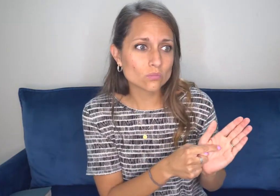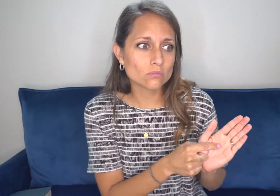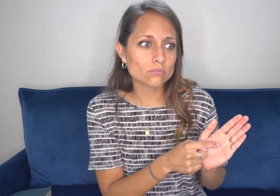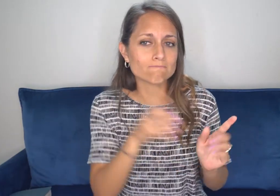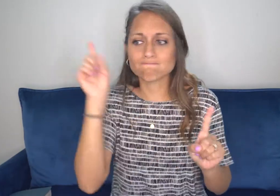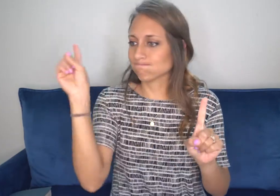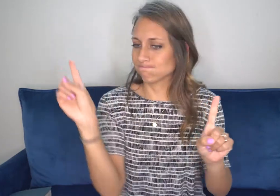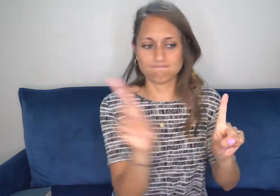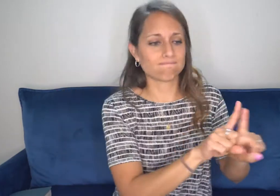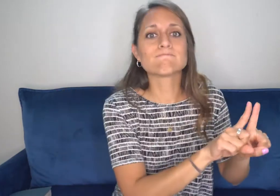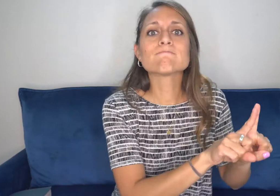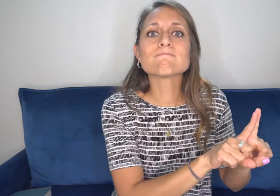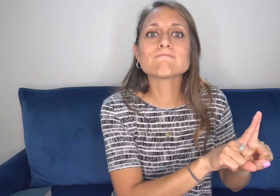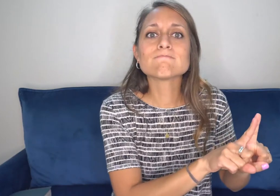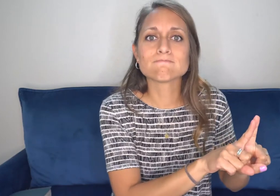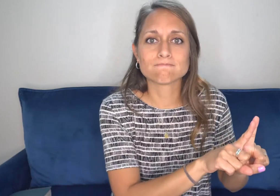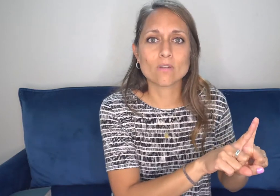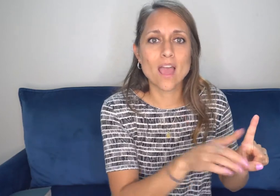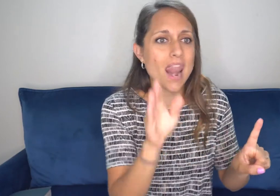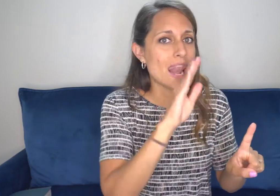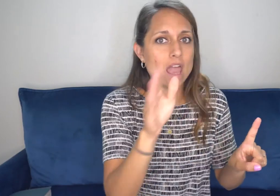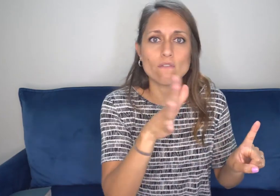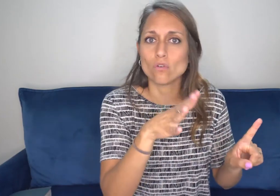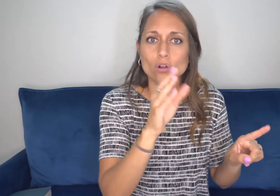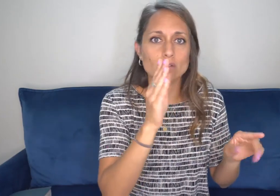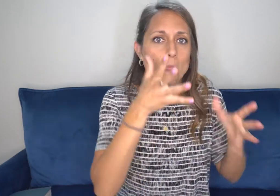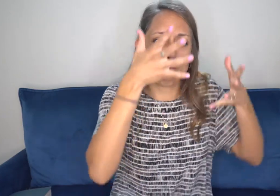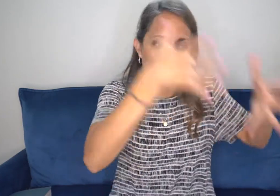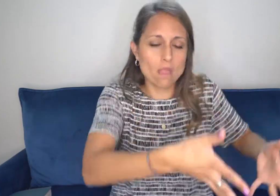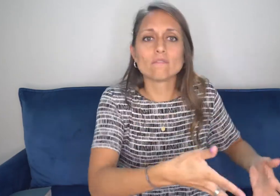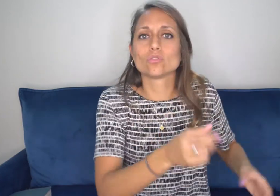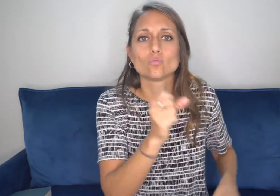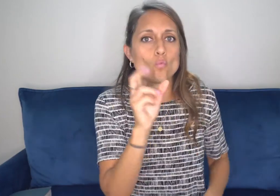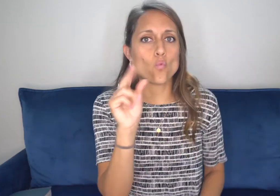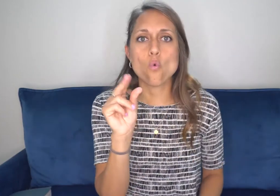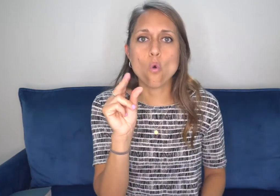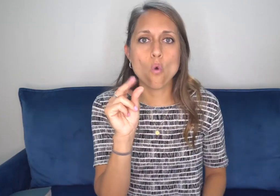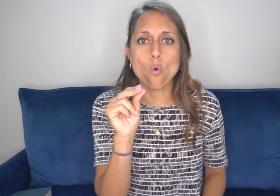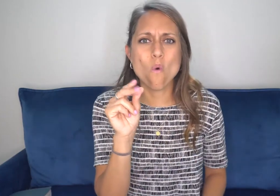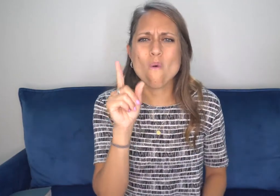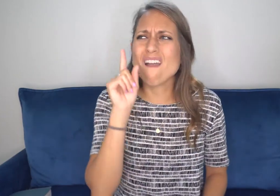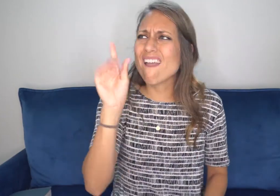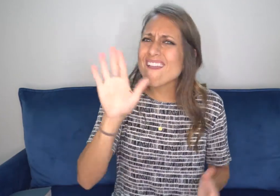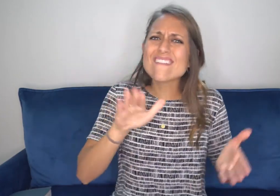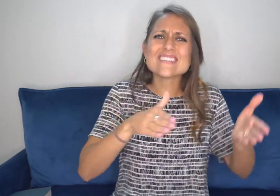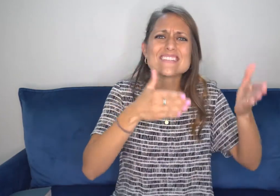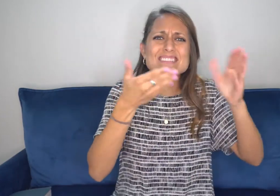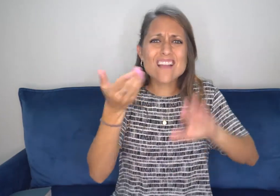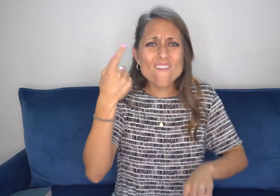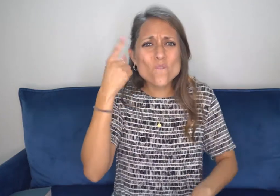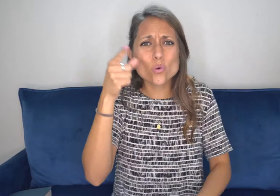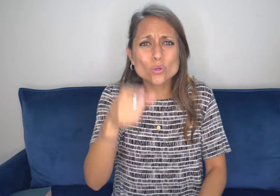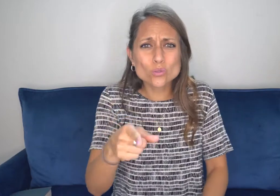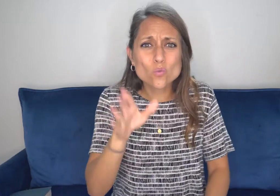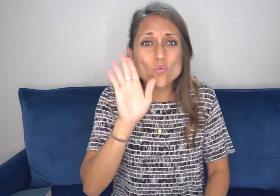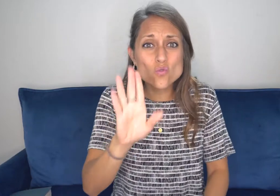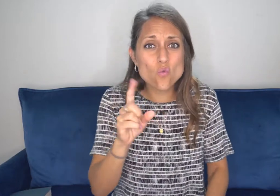God sees and recognizes you. And he meets you where you're at. You are